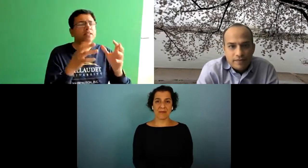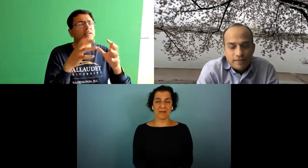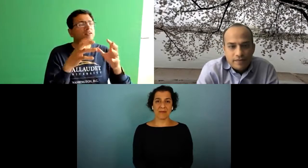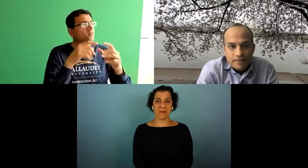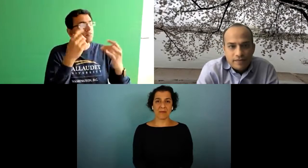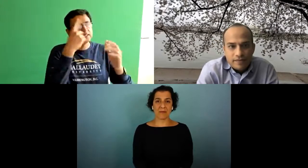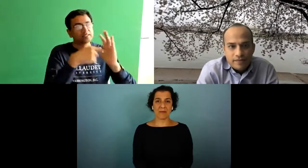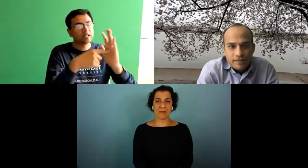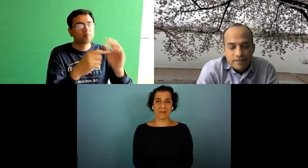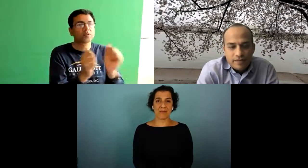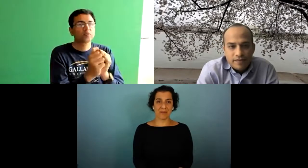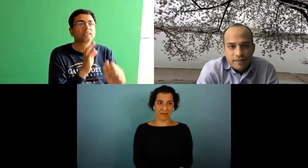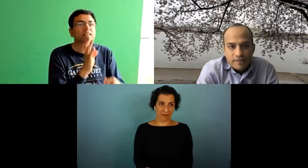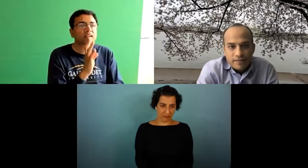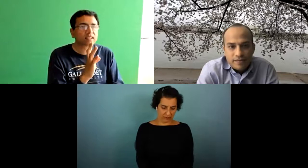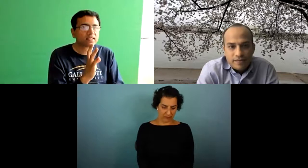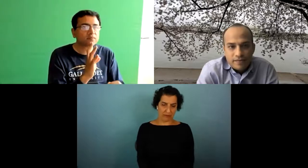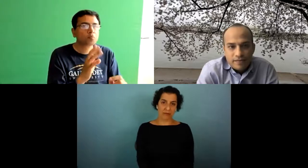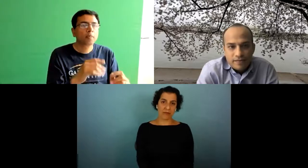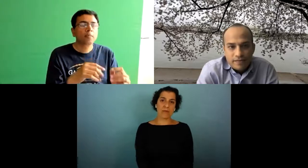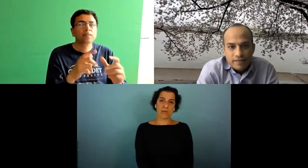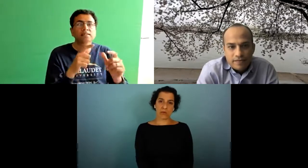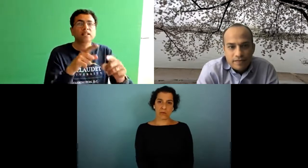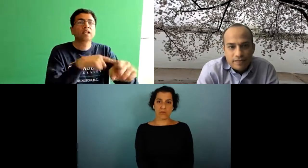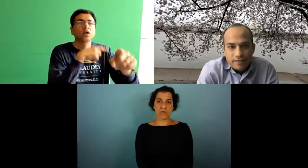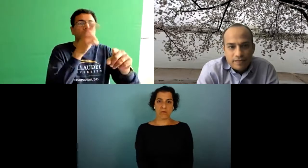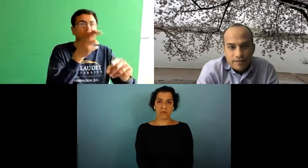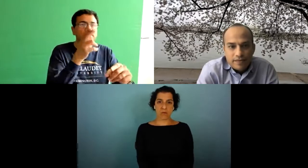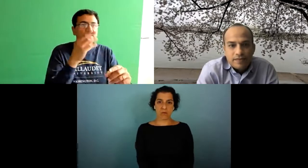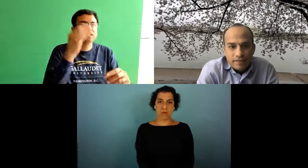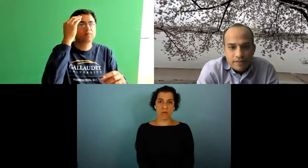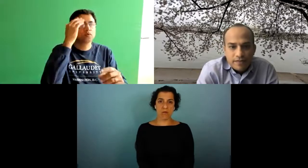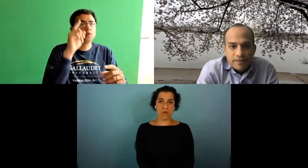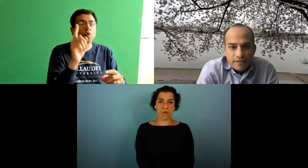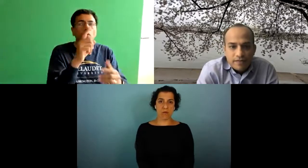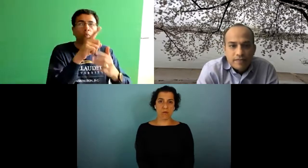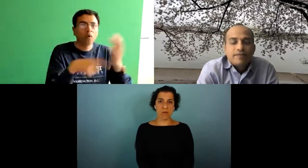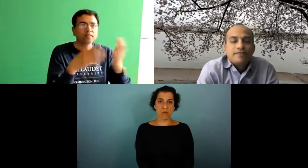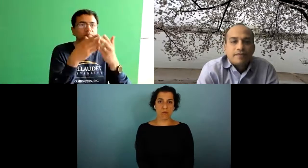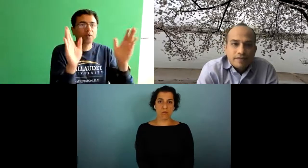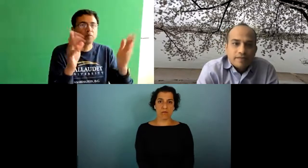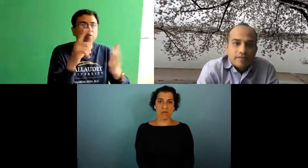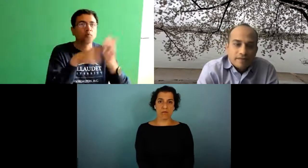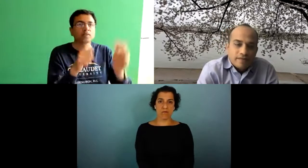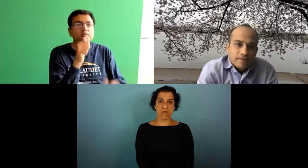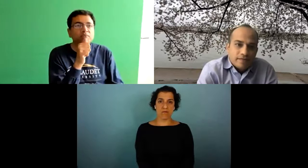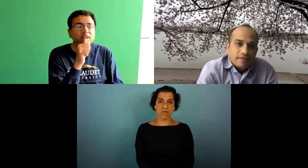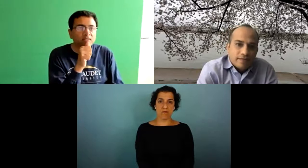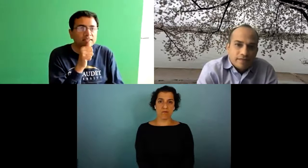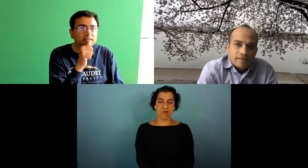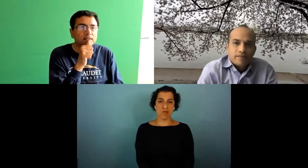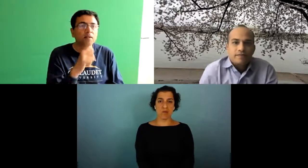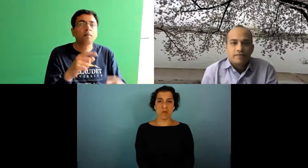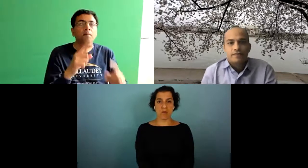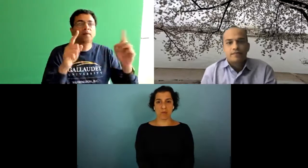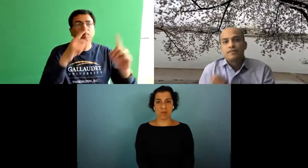also just educating people about privacy issues so for example with speech there's a long history of